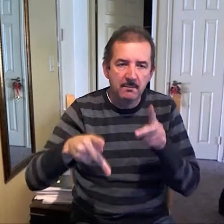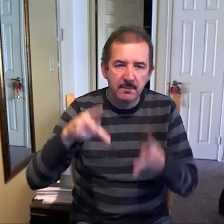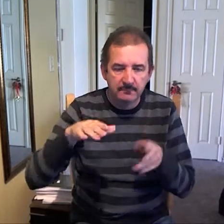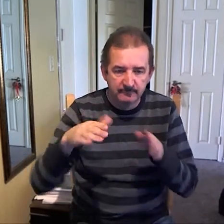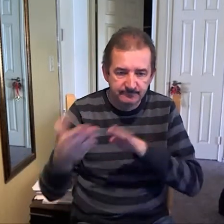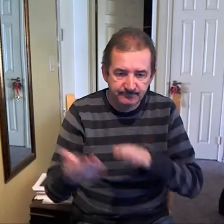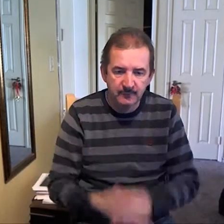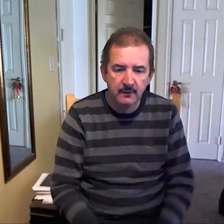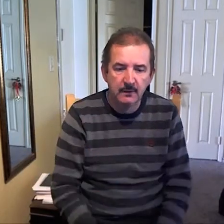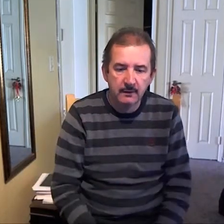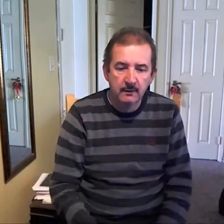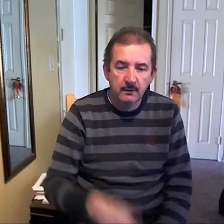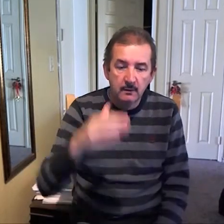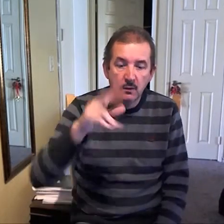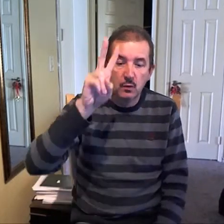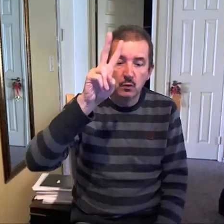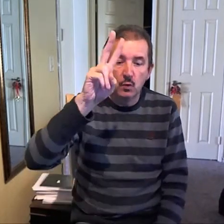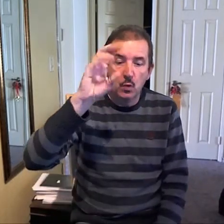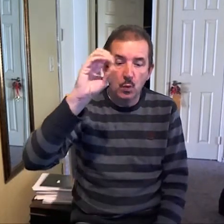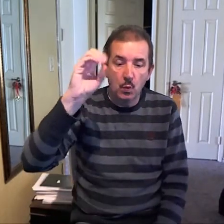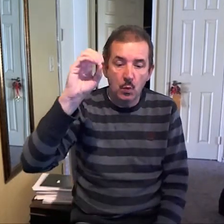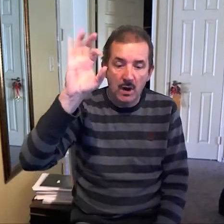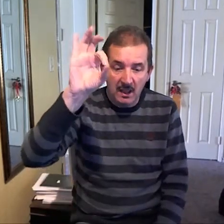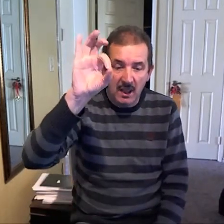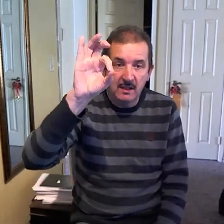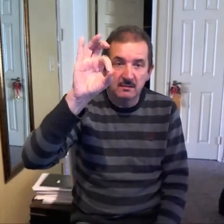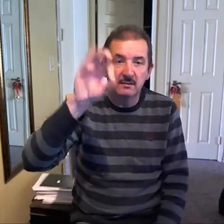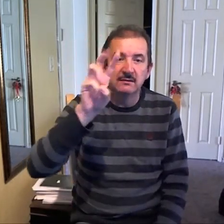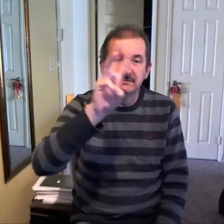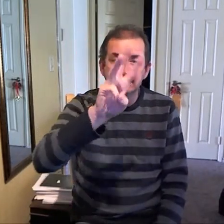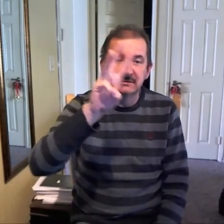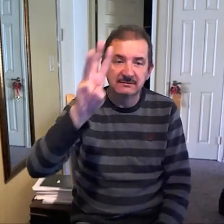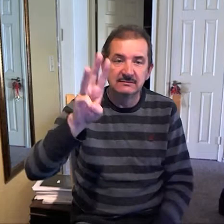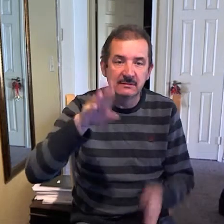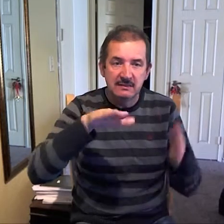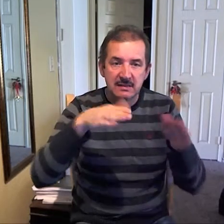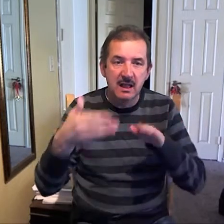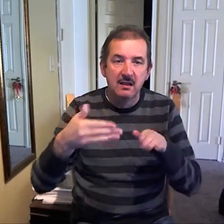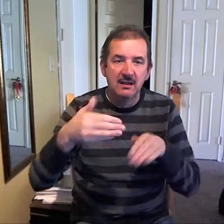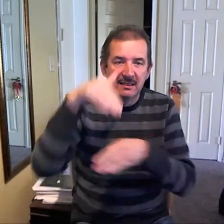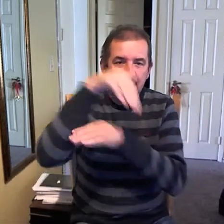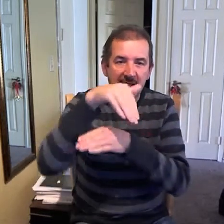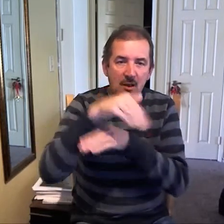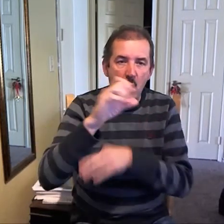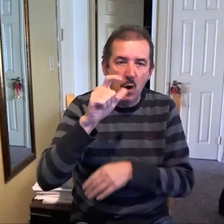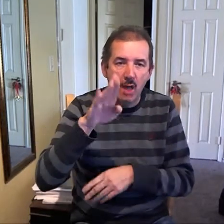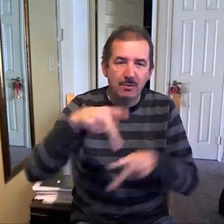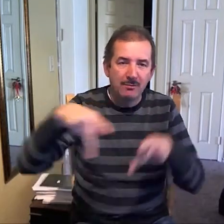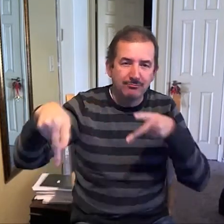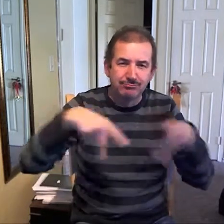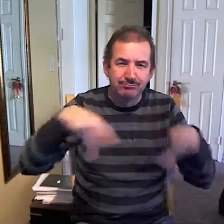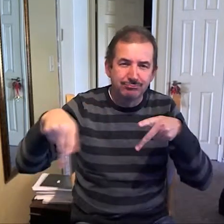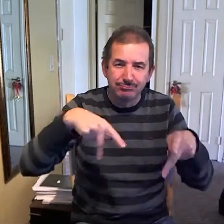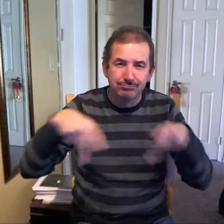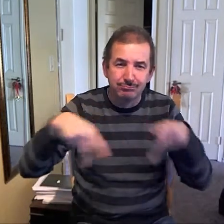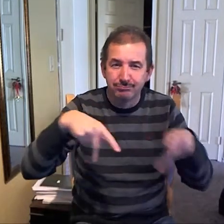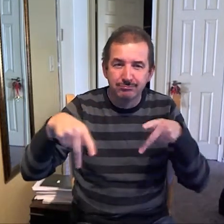I can't no I've got some it. I'm sorry.